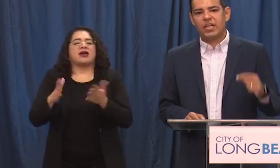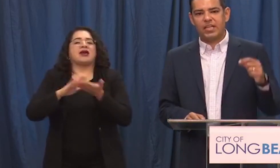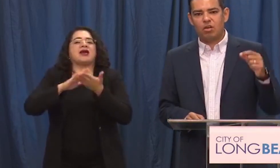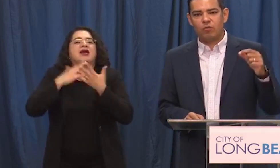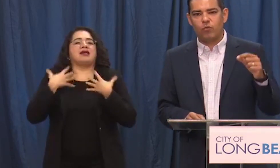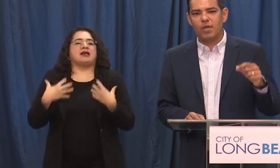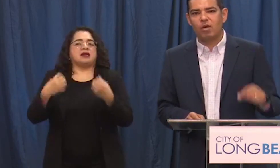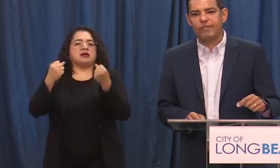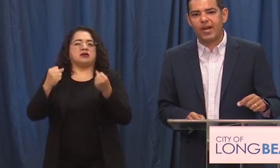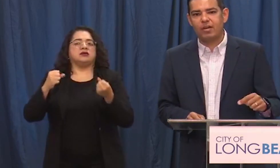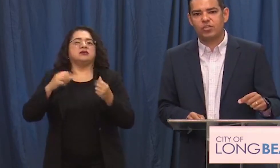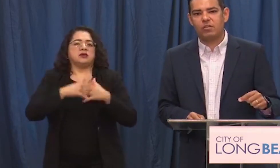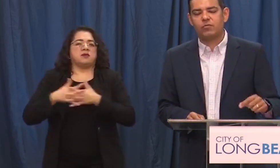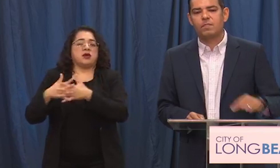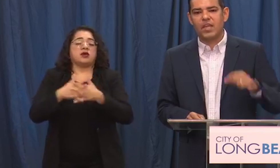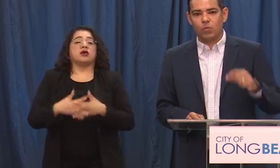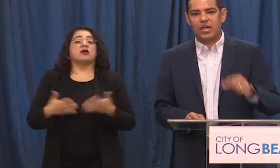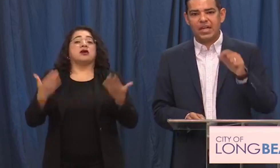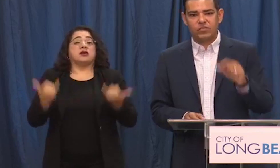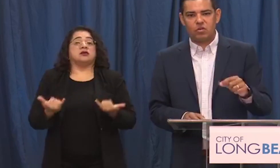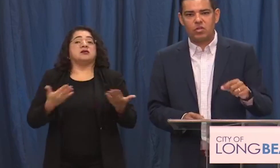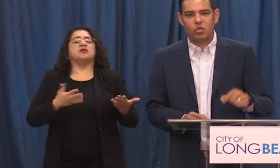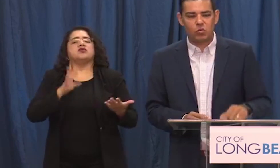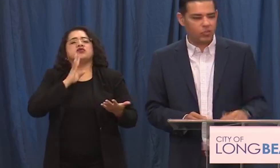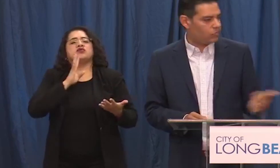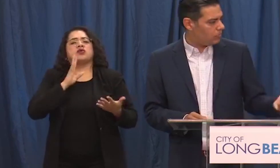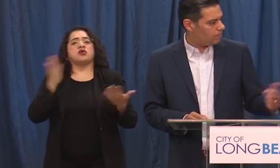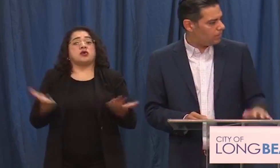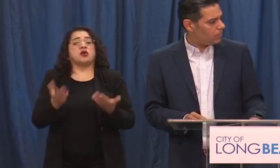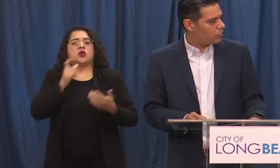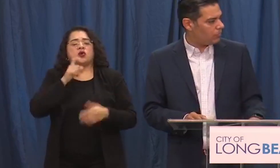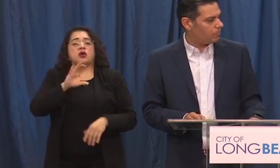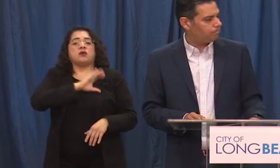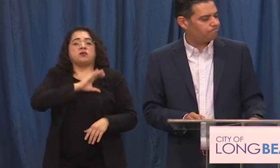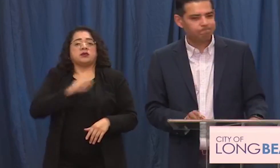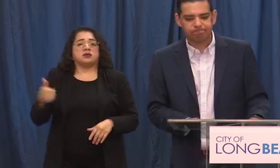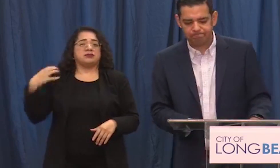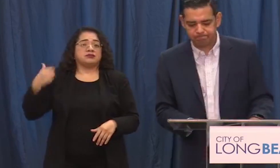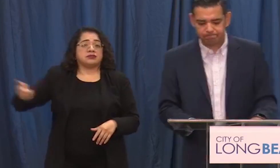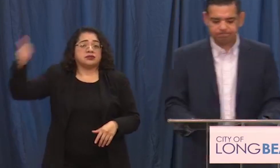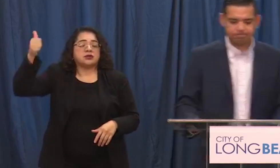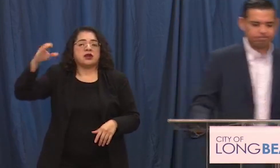We're going to hear from our Fire Chief and then we're going to answer your questions. Chief.